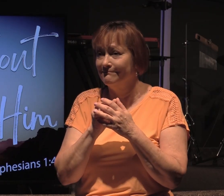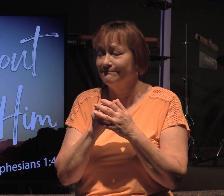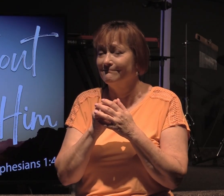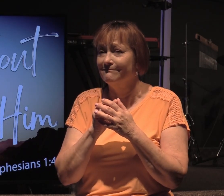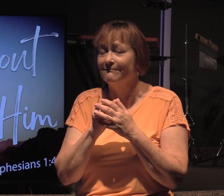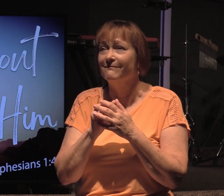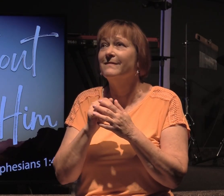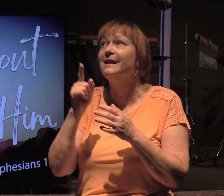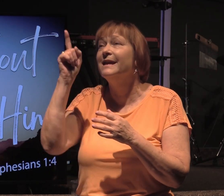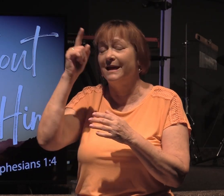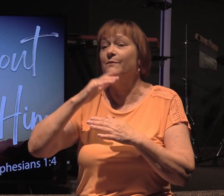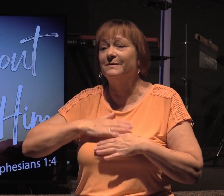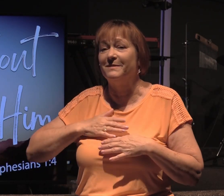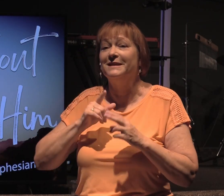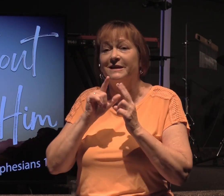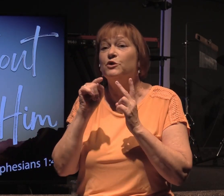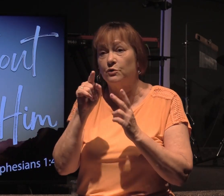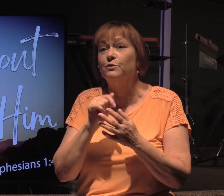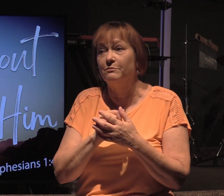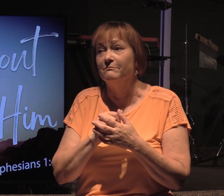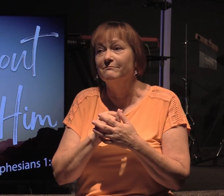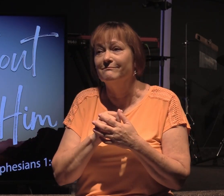He was pleased that he did choose you.